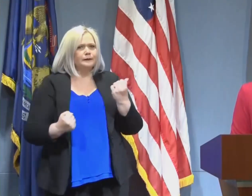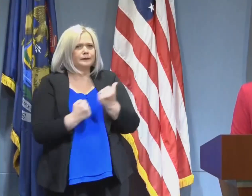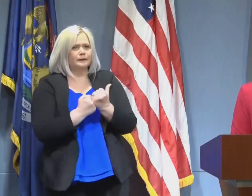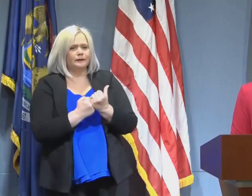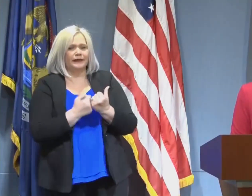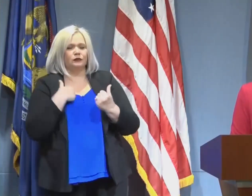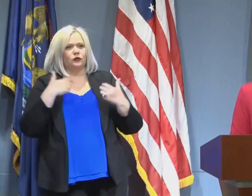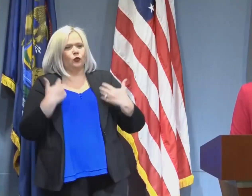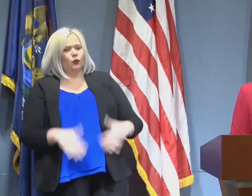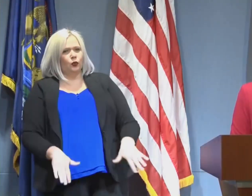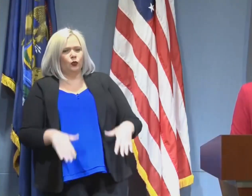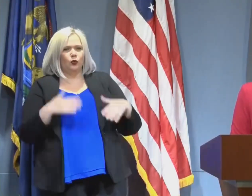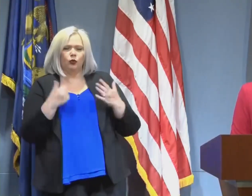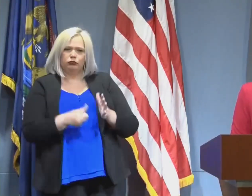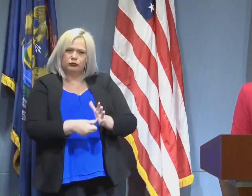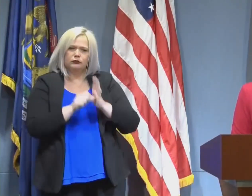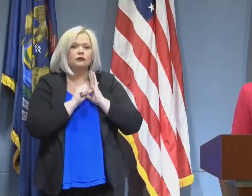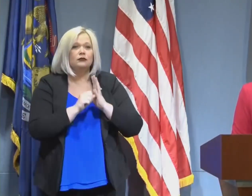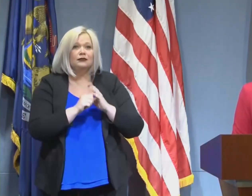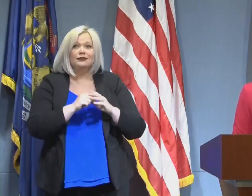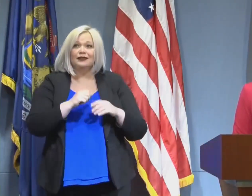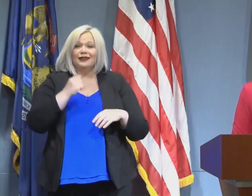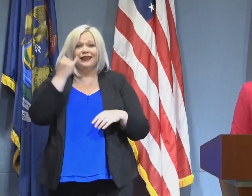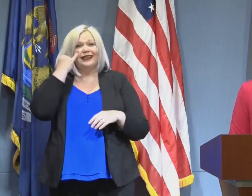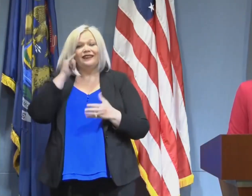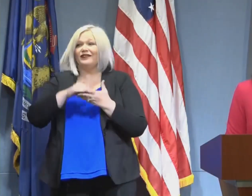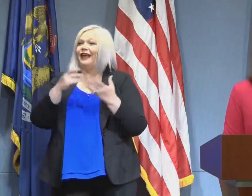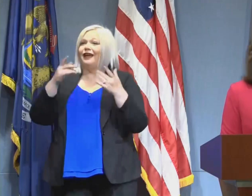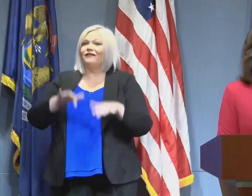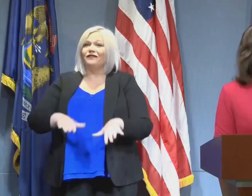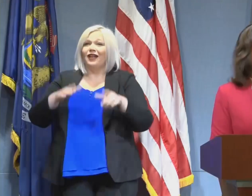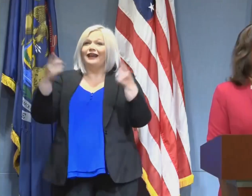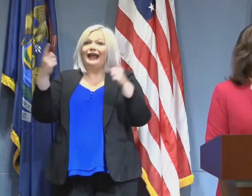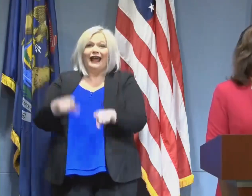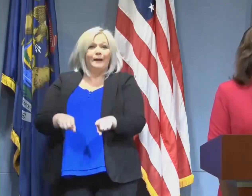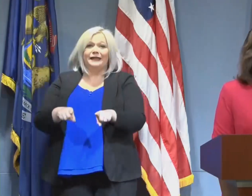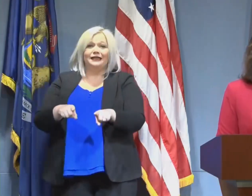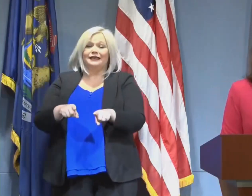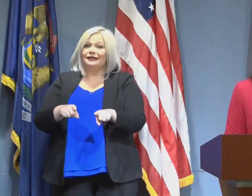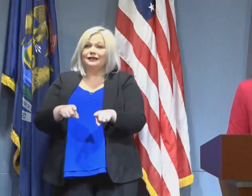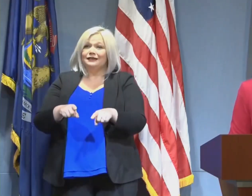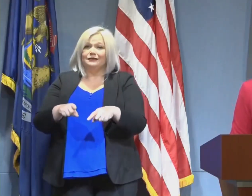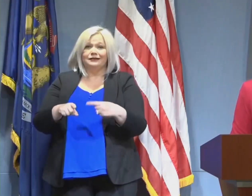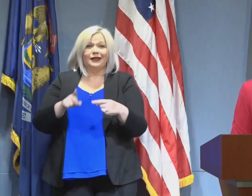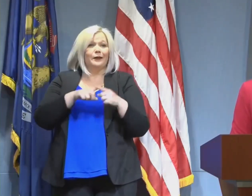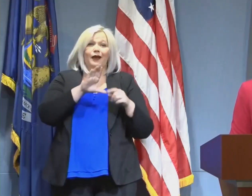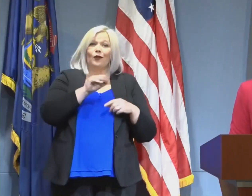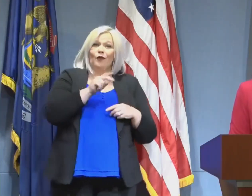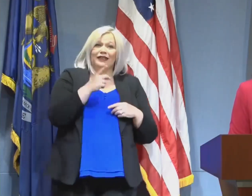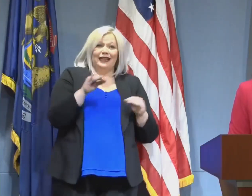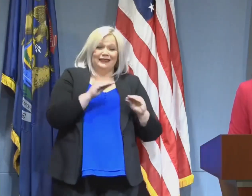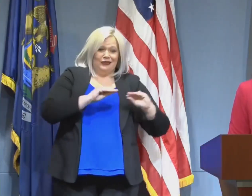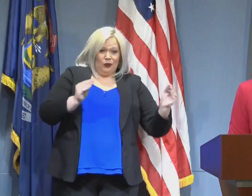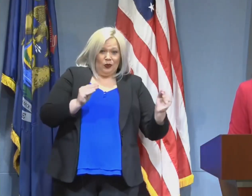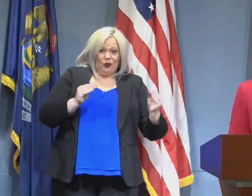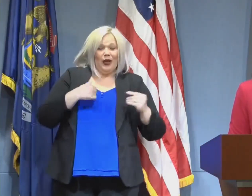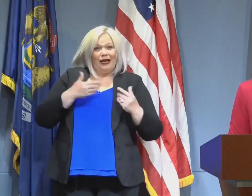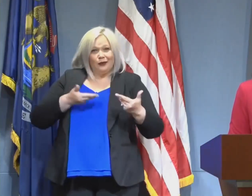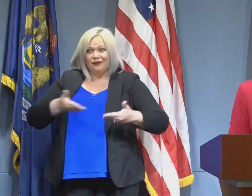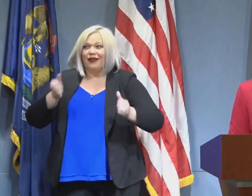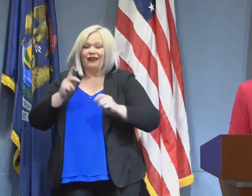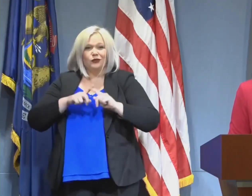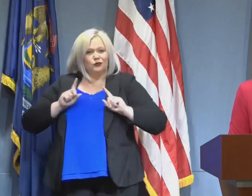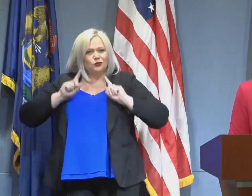and if it wasn't in the midst of COVID-19, I would invite everyone to come into Midland and talk to people. I mean, it's really